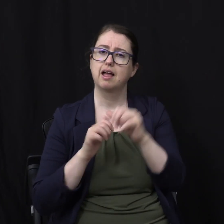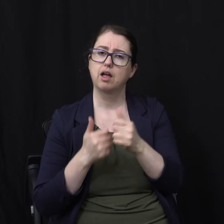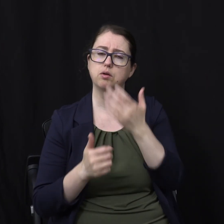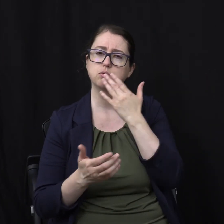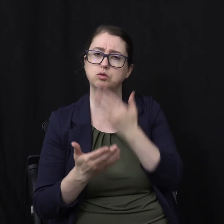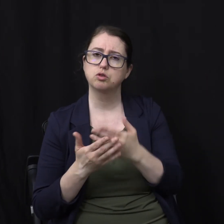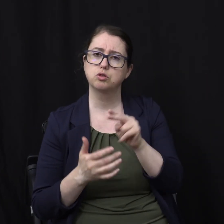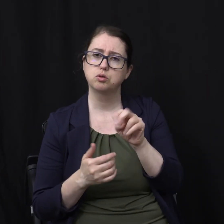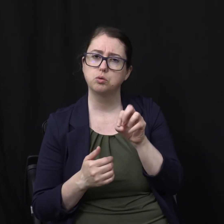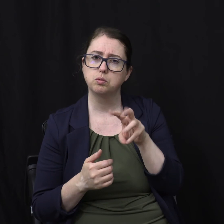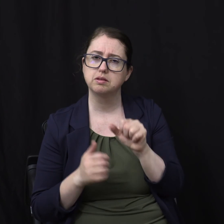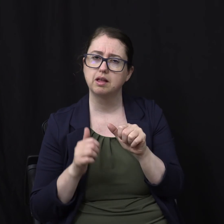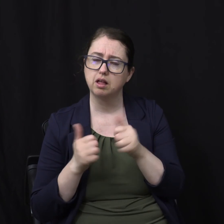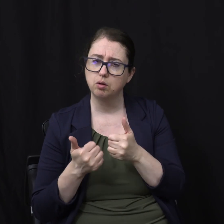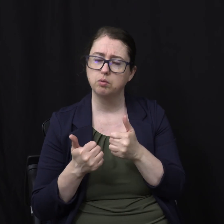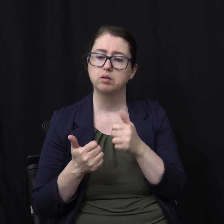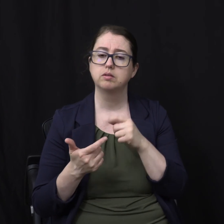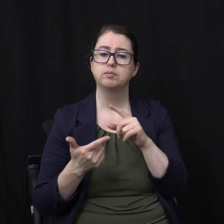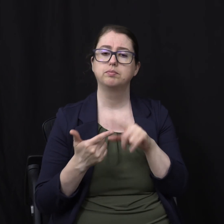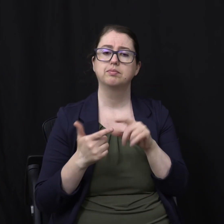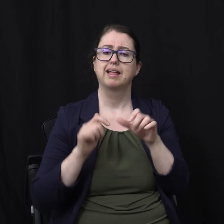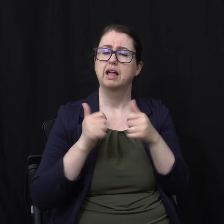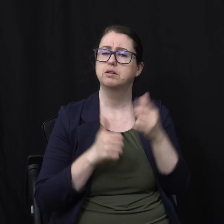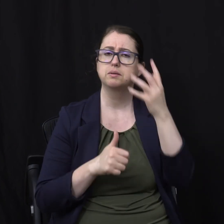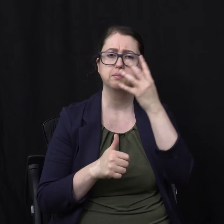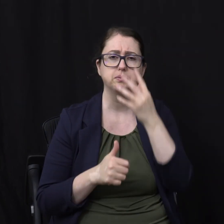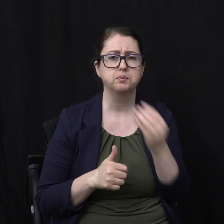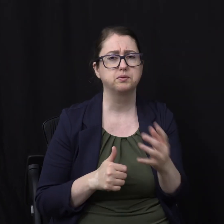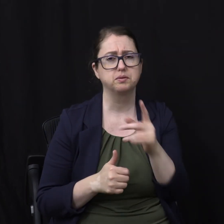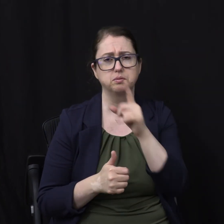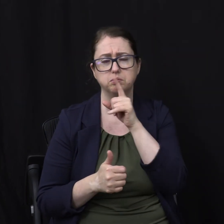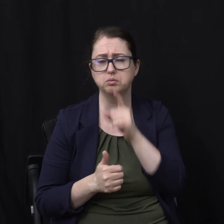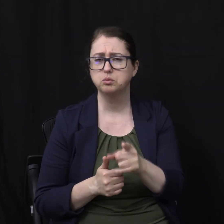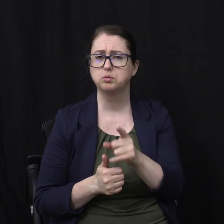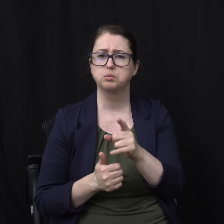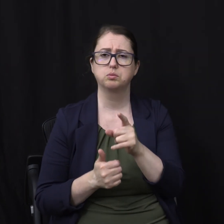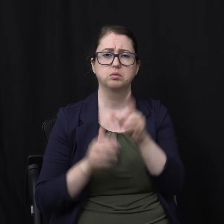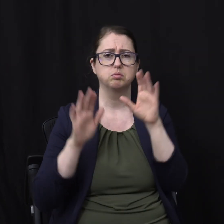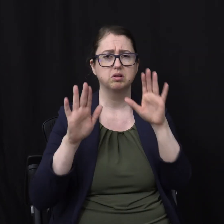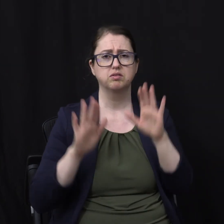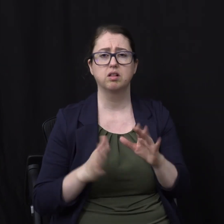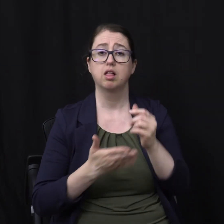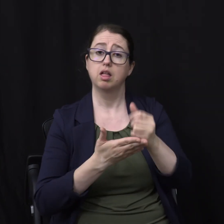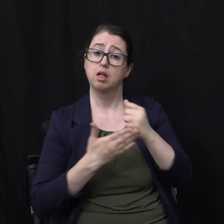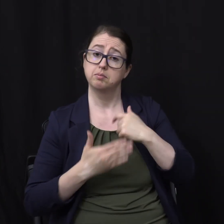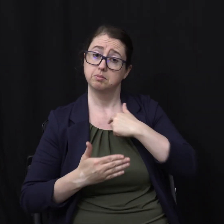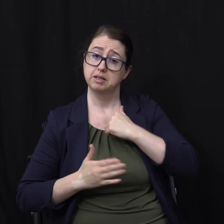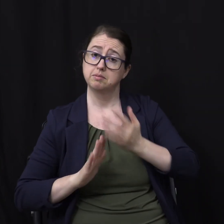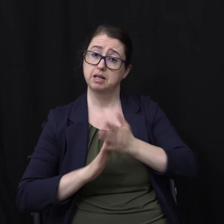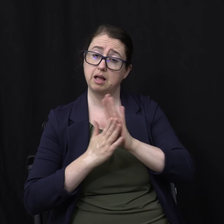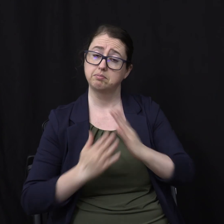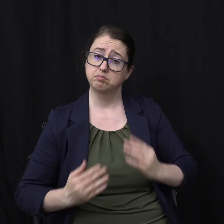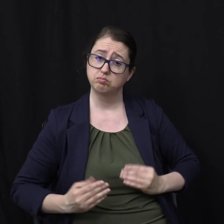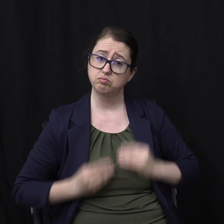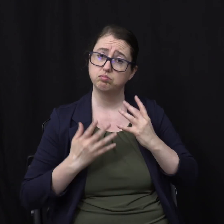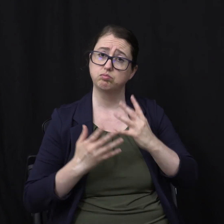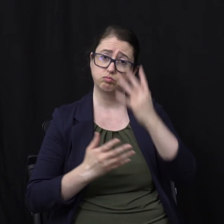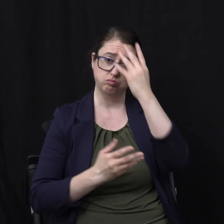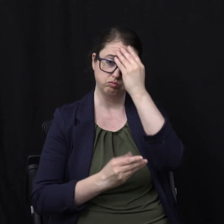Right And how this is Beautiful And true And wonderful And that helps me To be inspired To share it I mean I'm